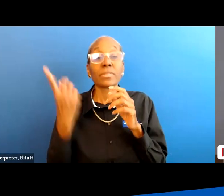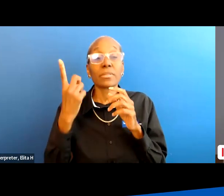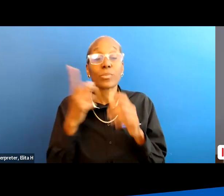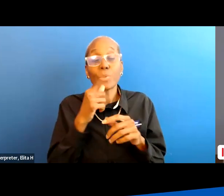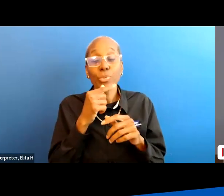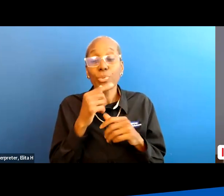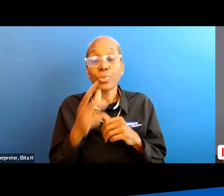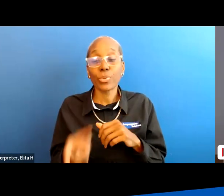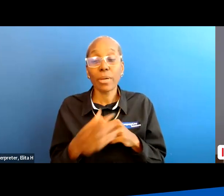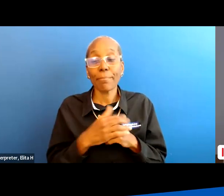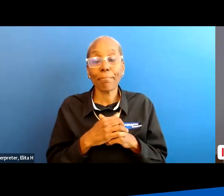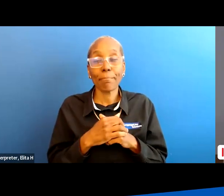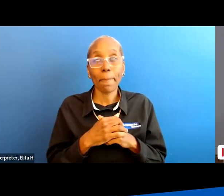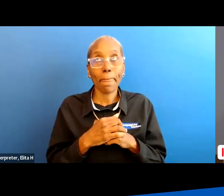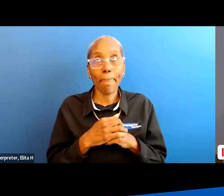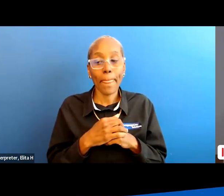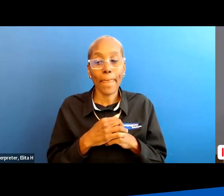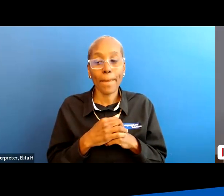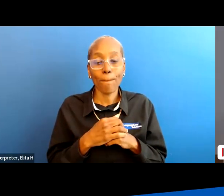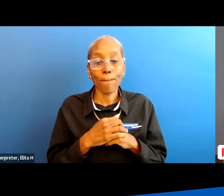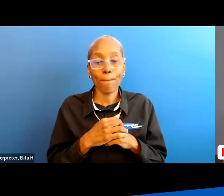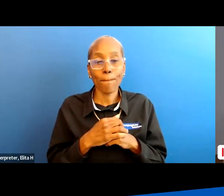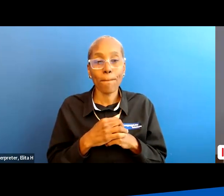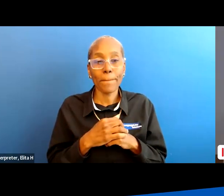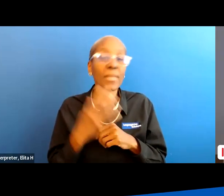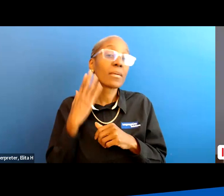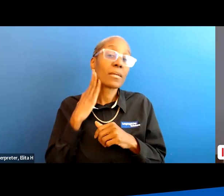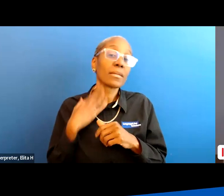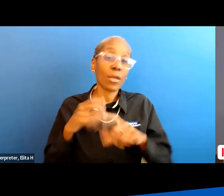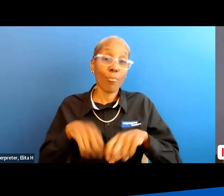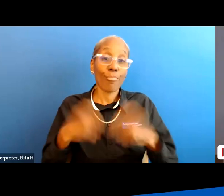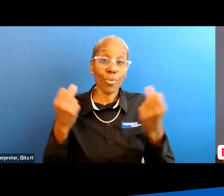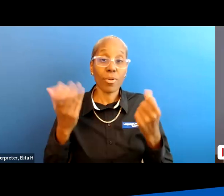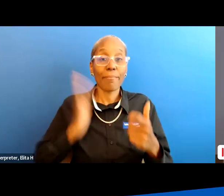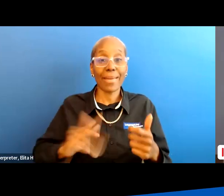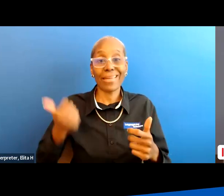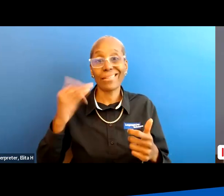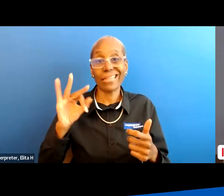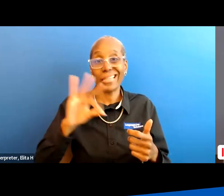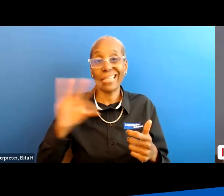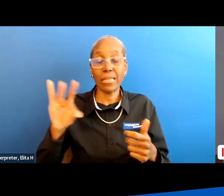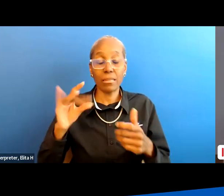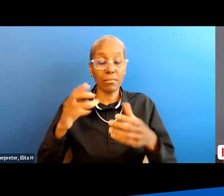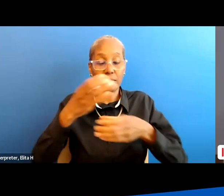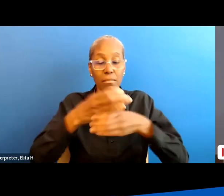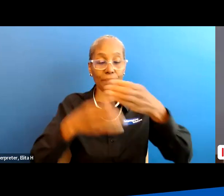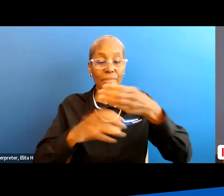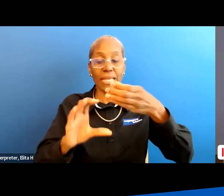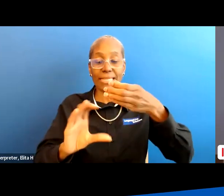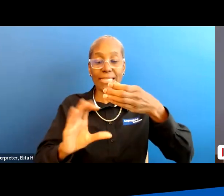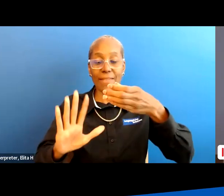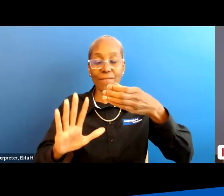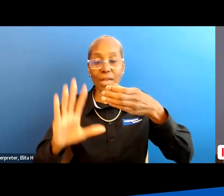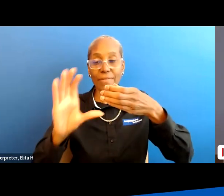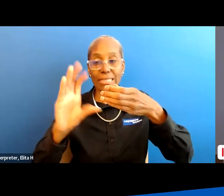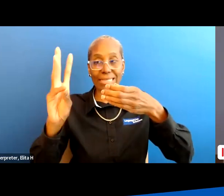who um uh broke their neck in 1988 c5-6 injury they had a c scat